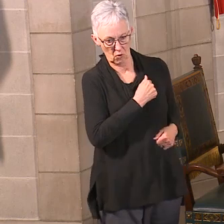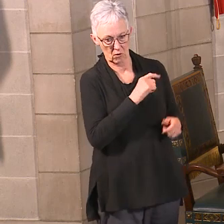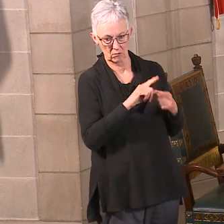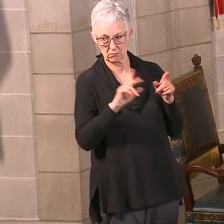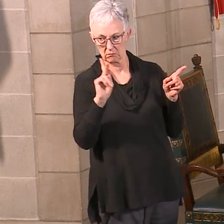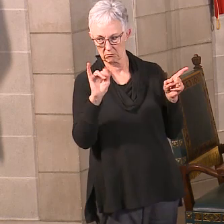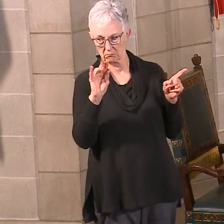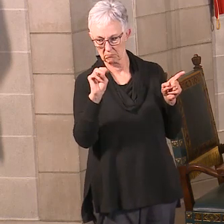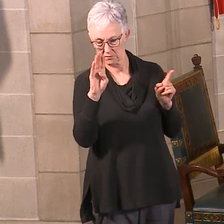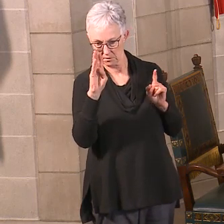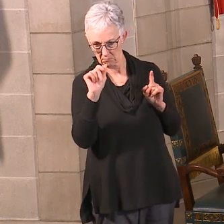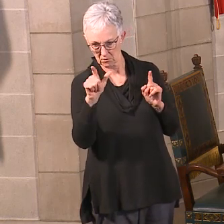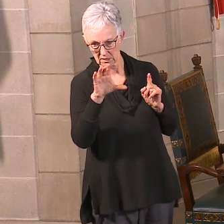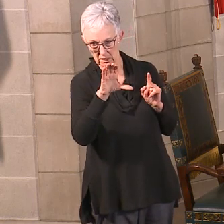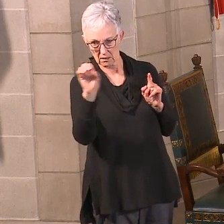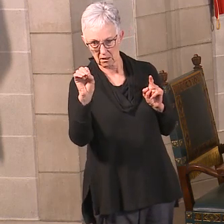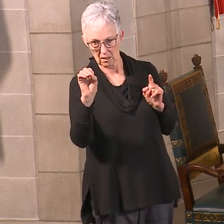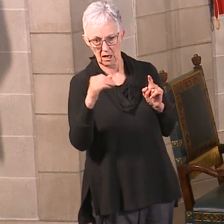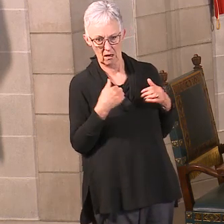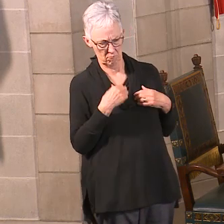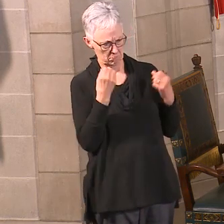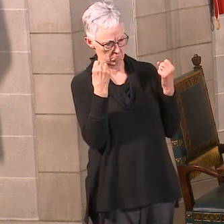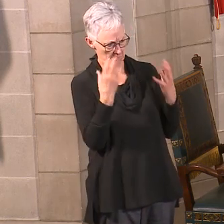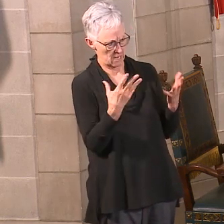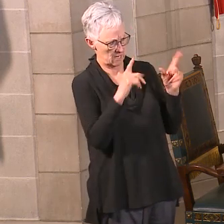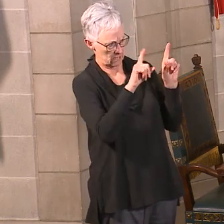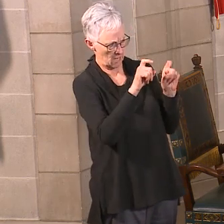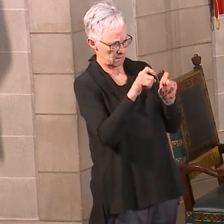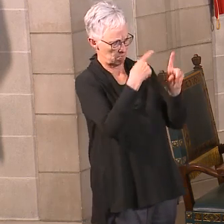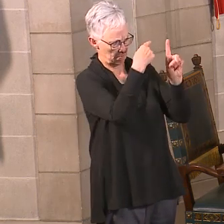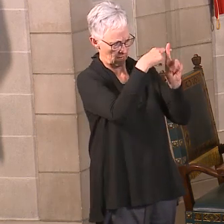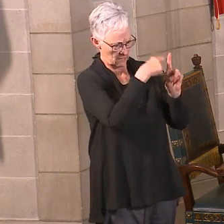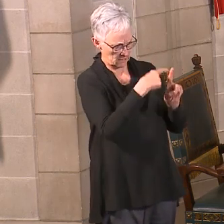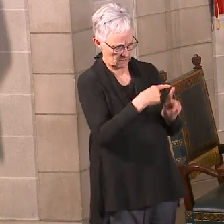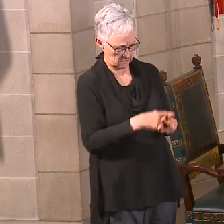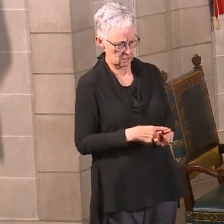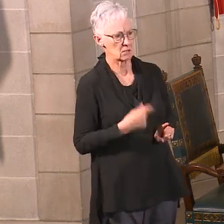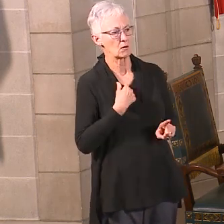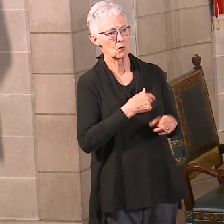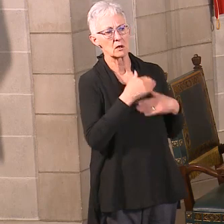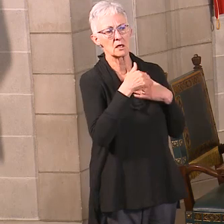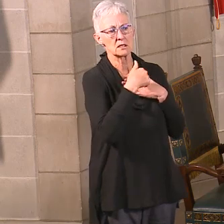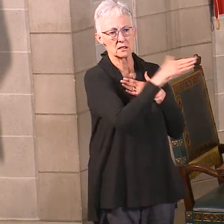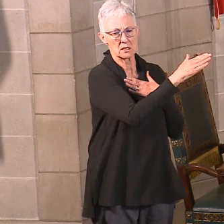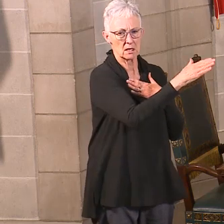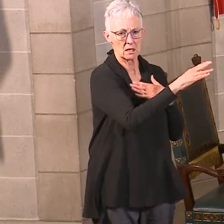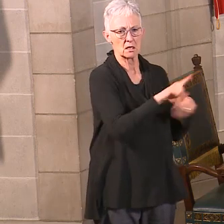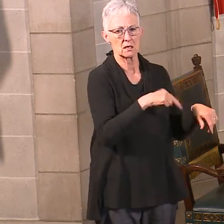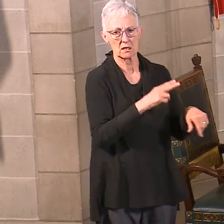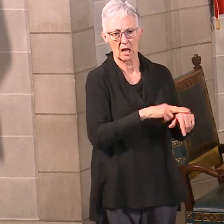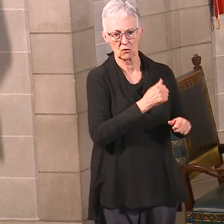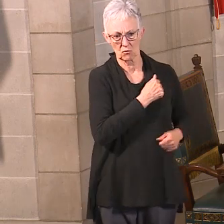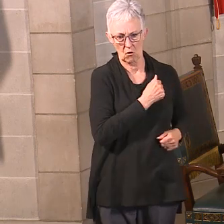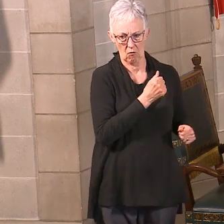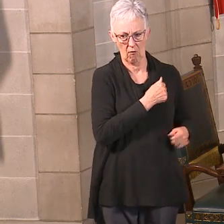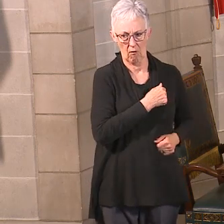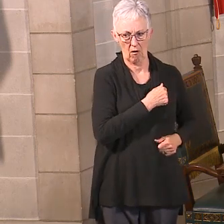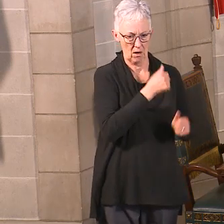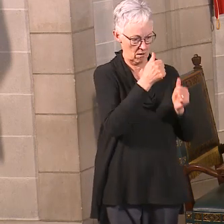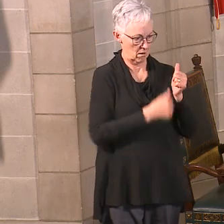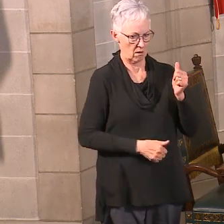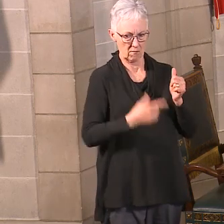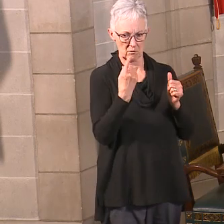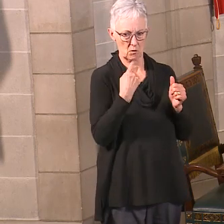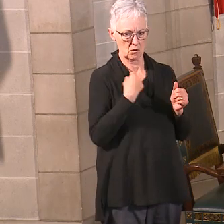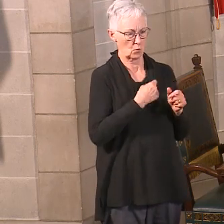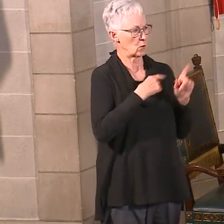had an unusual number of cases testing positive out there. So we deployed the National Guard. I think everybody we tested turned out to be negative